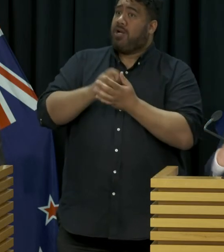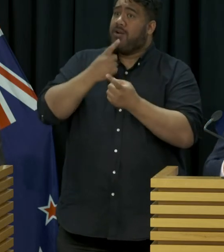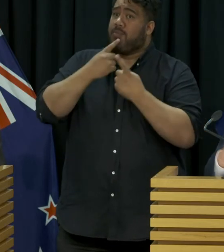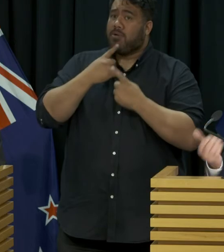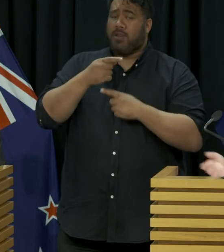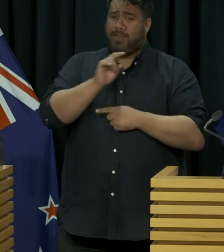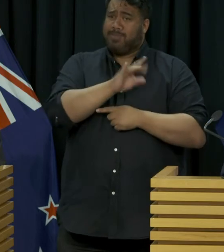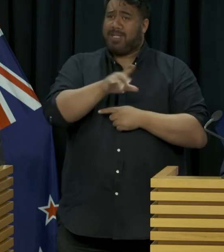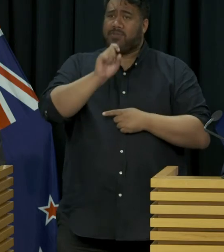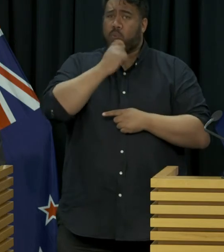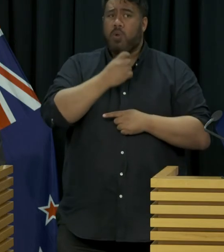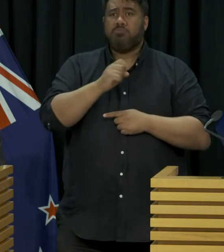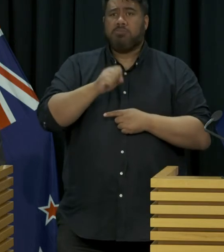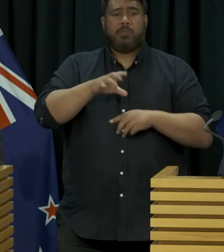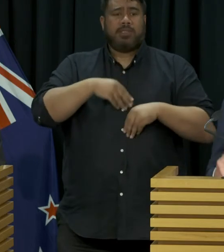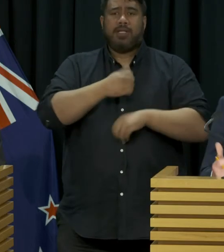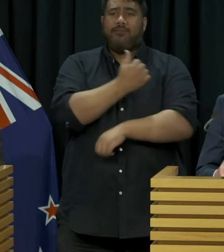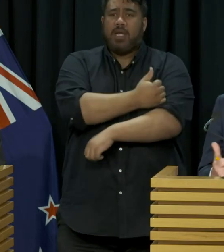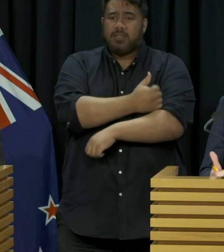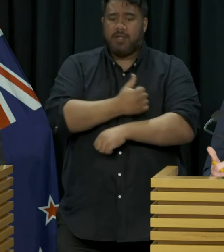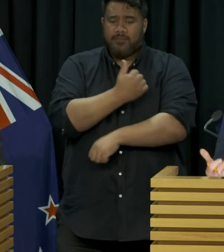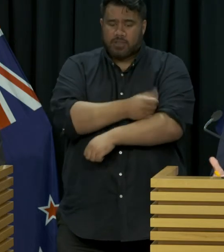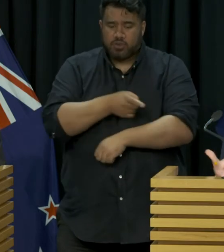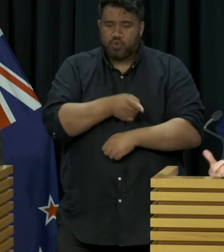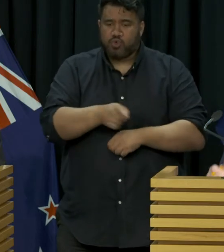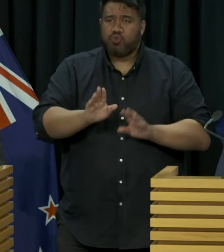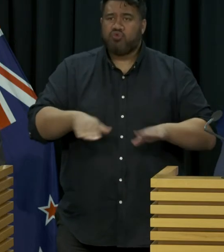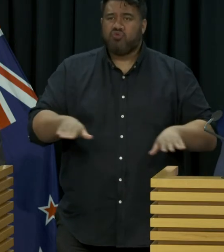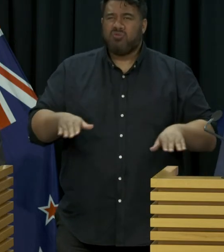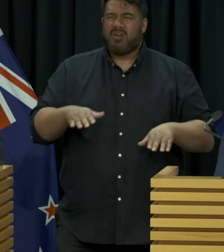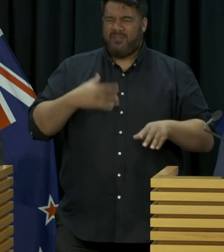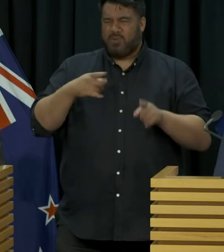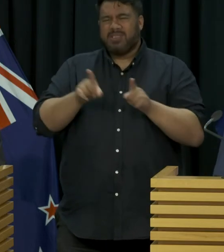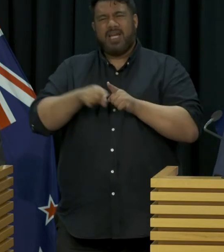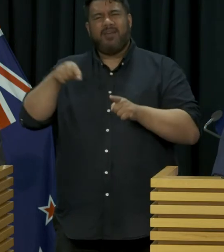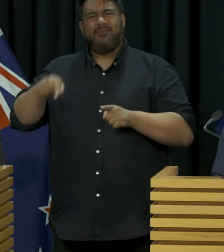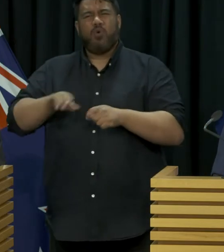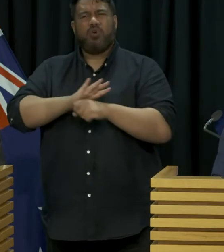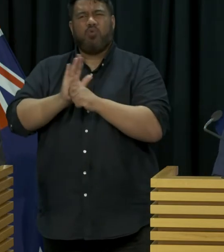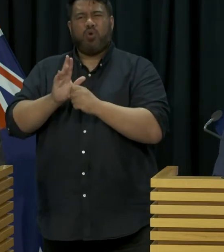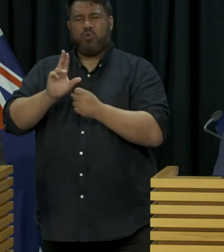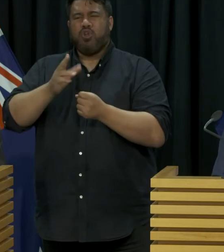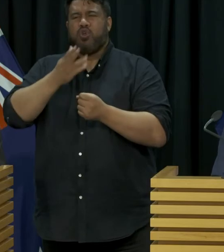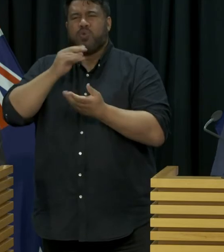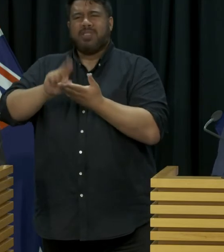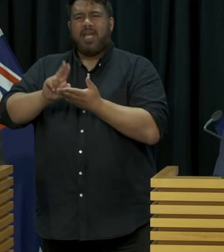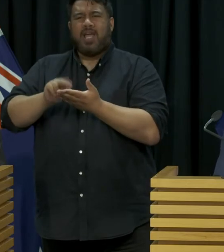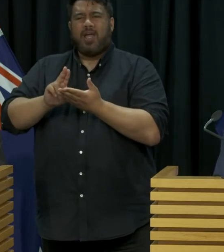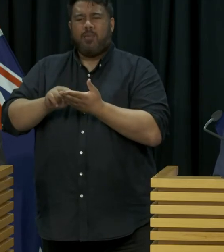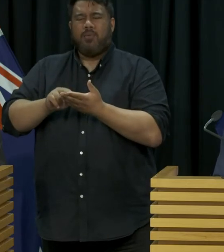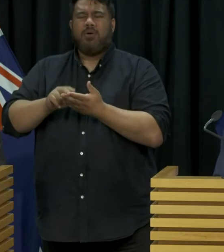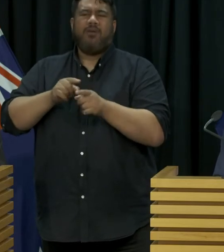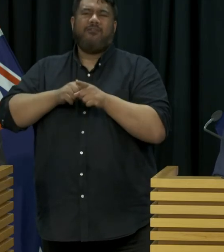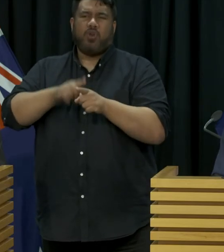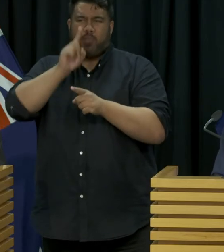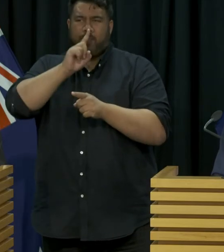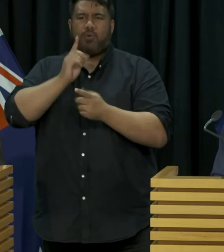be vaccinated or vaccinate their children and I think this will continue to be the mainstay of our success and our response in Alert Level One.